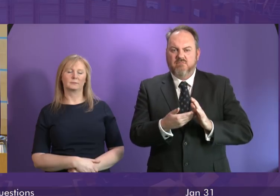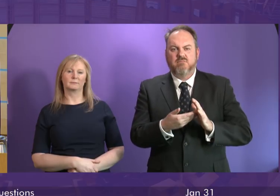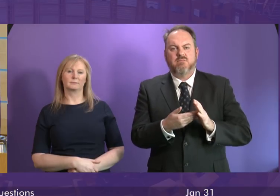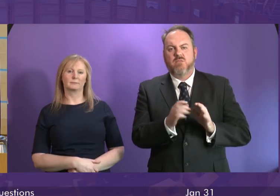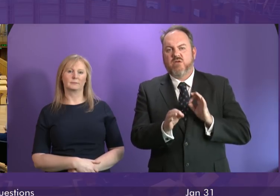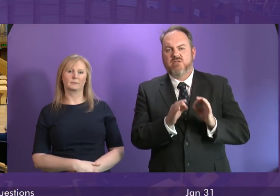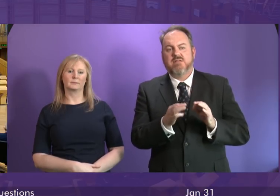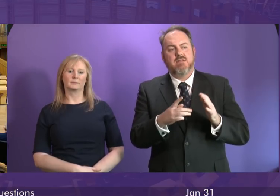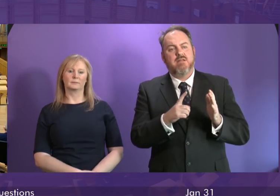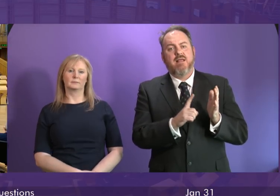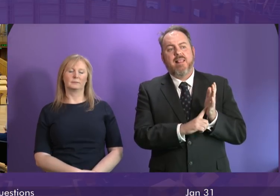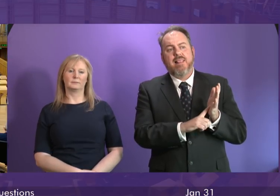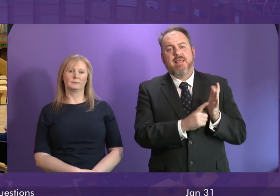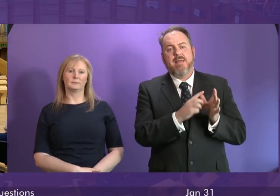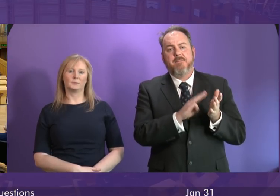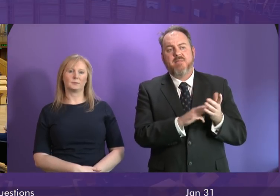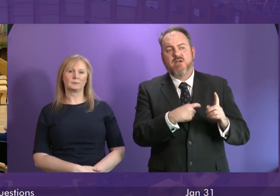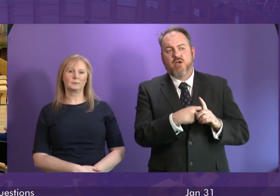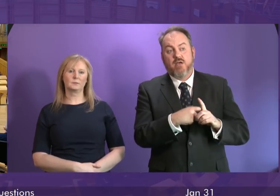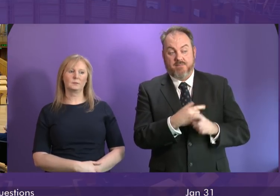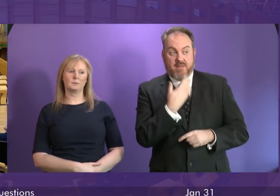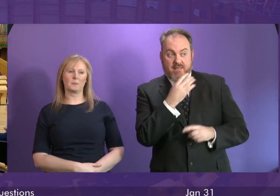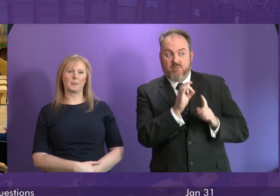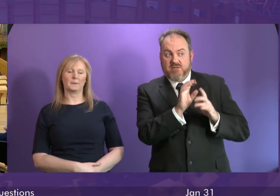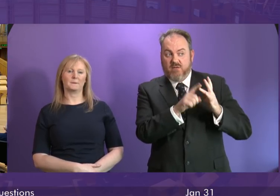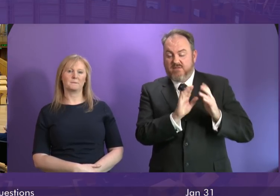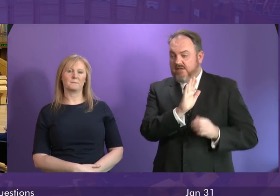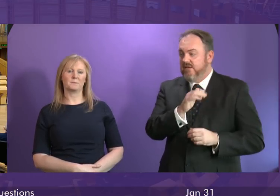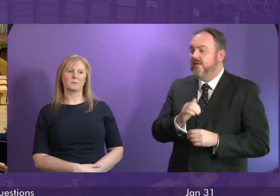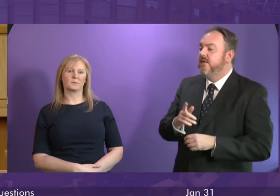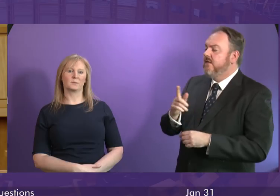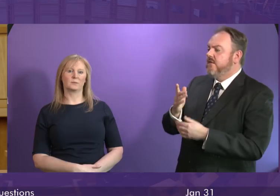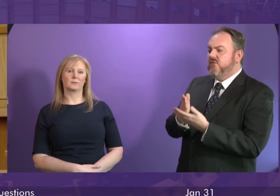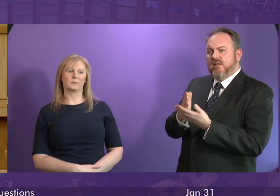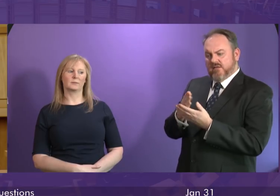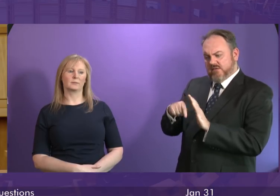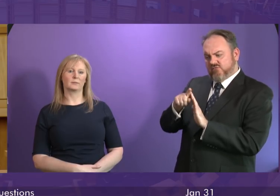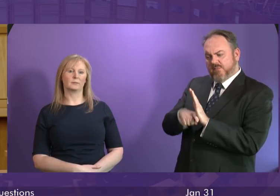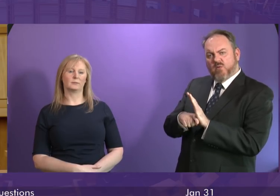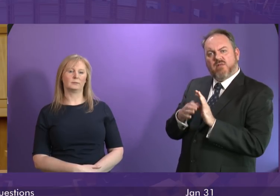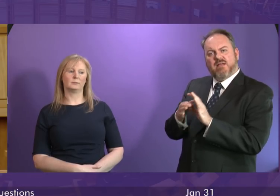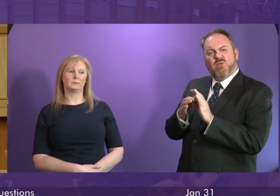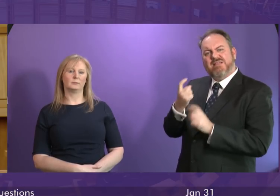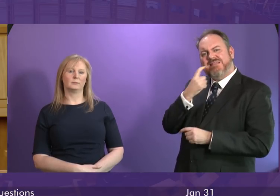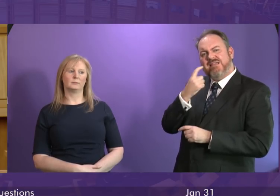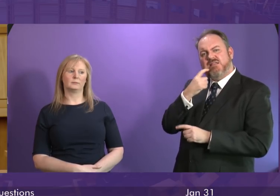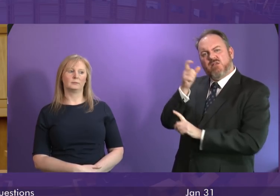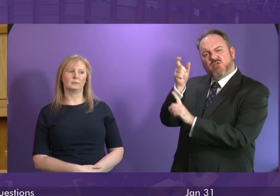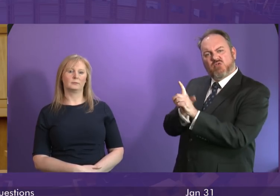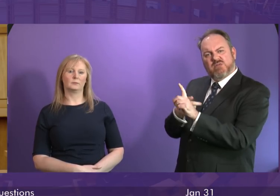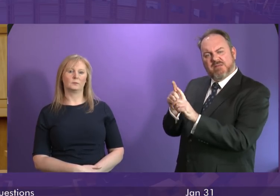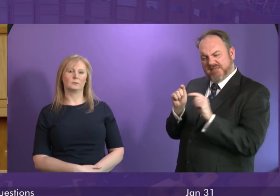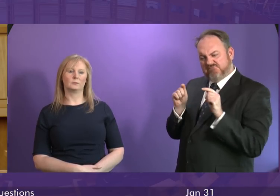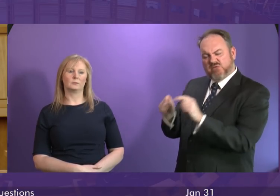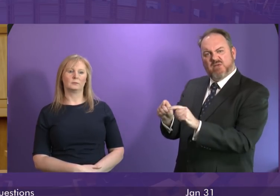Kerr Thank you Presiding Officer the First Minister will be aware of reports this week about a dental student who was convicted of serious